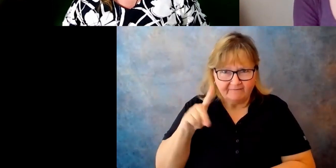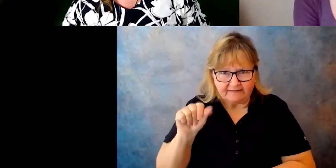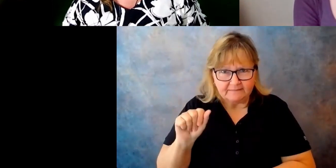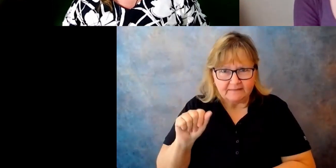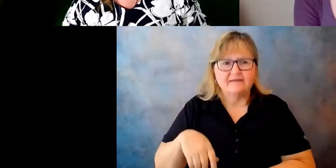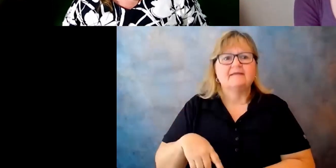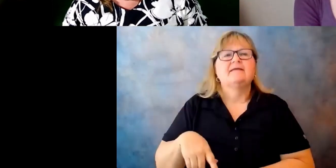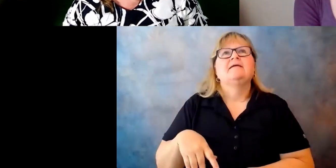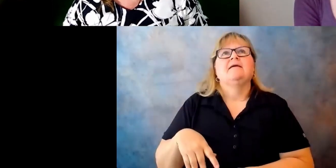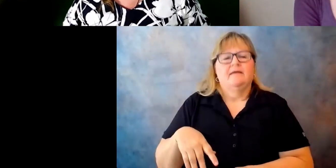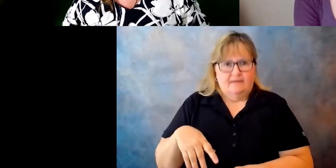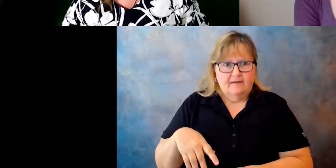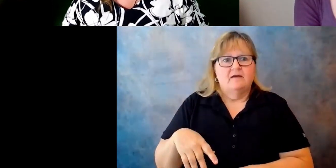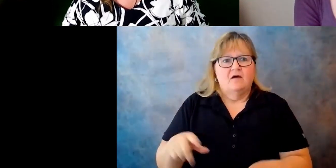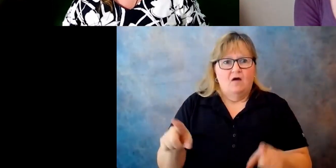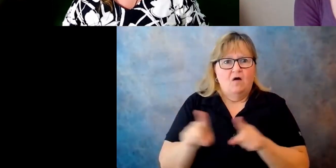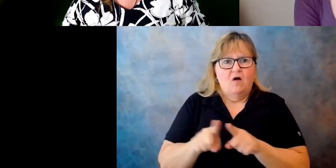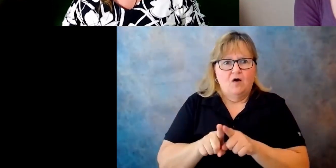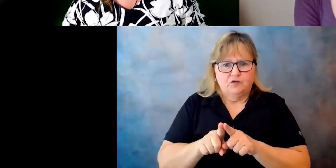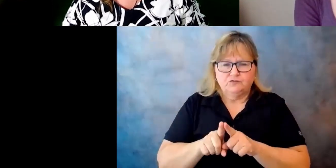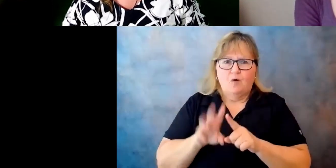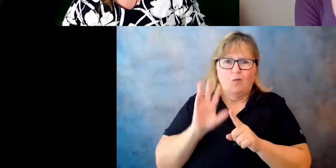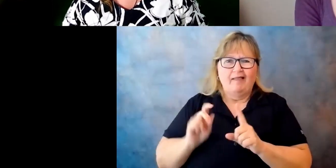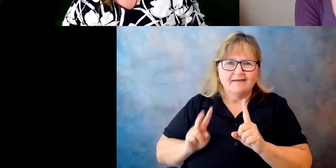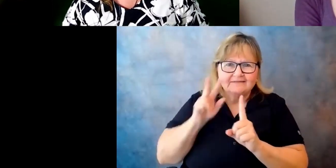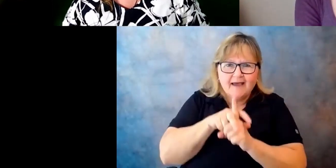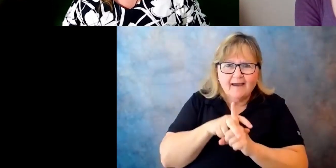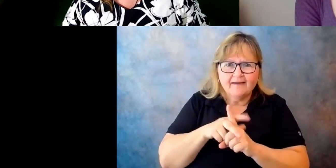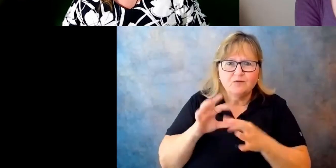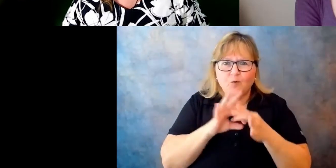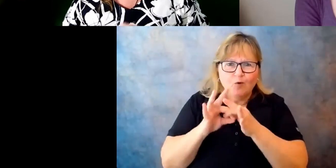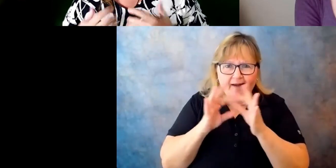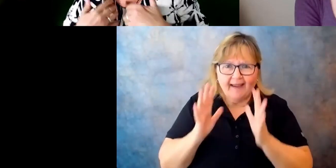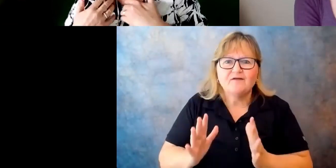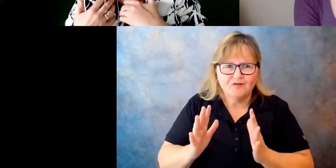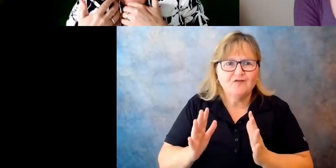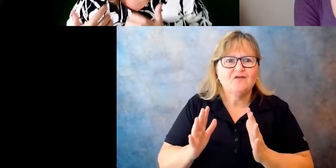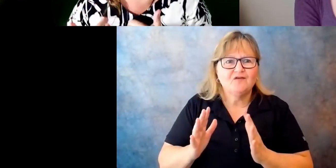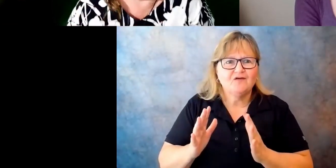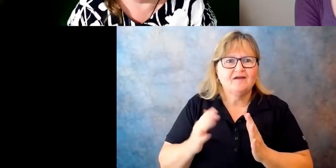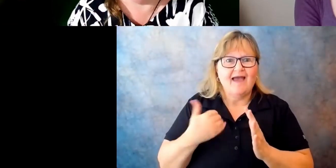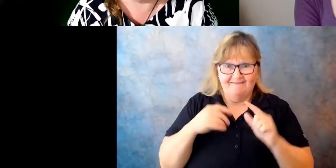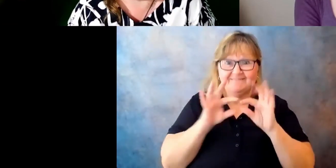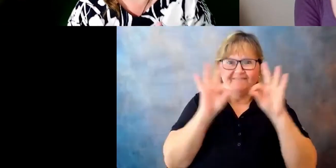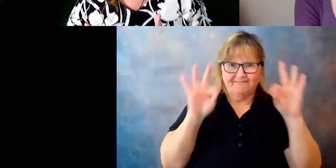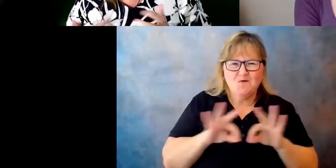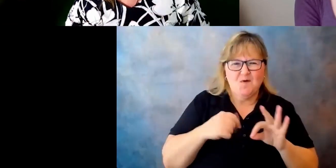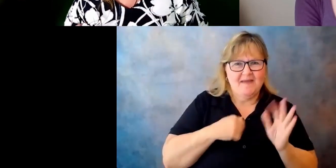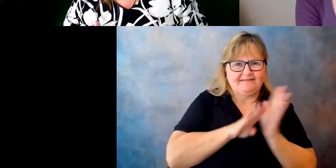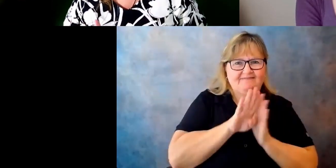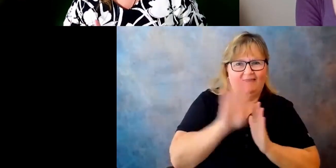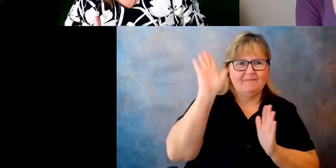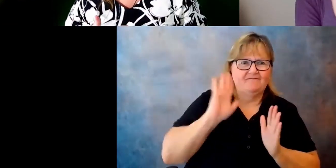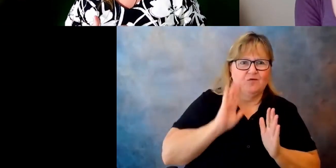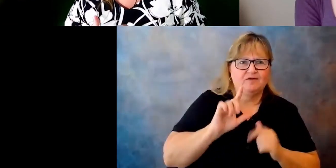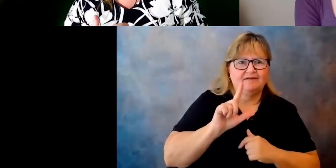it also, you know, does the assignment coordination piece. So there's this, this form that I actually developed at DOD called